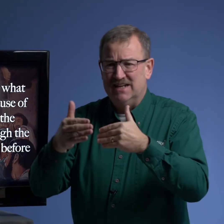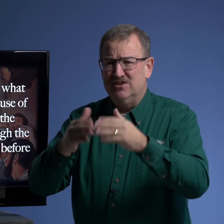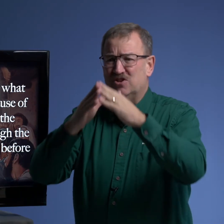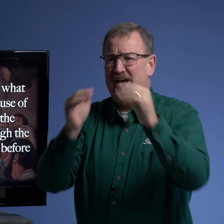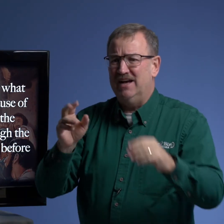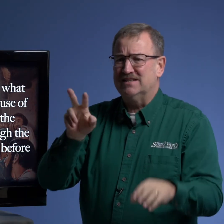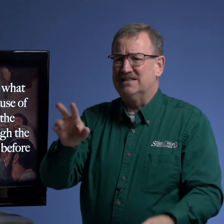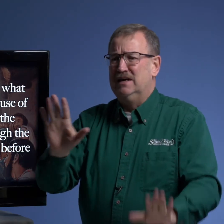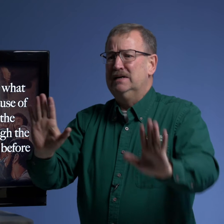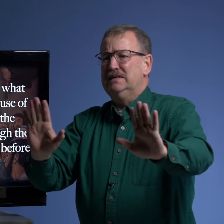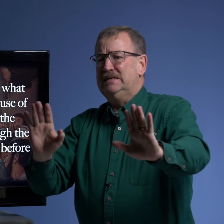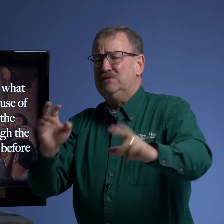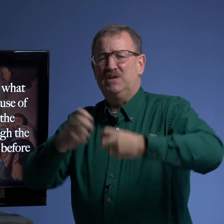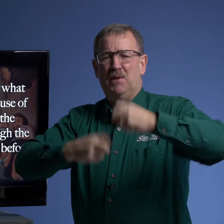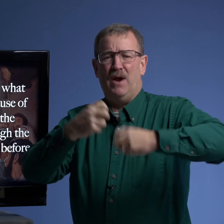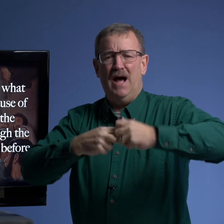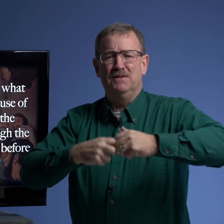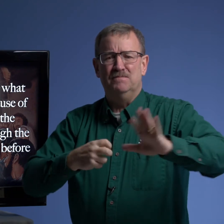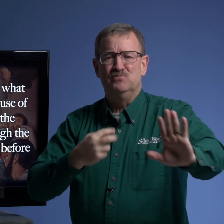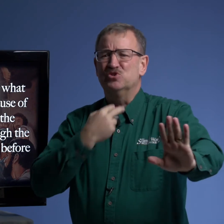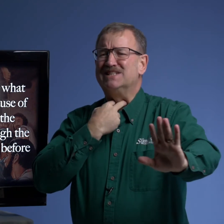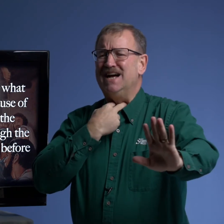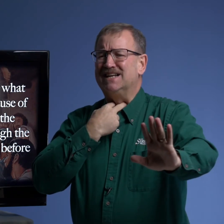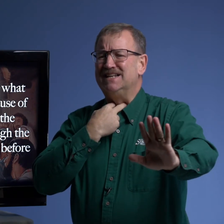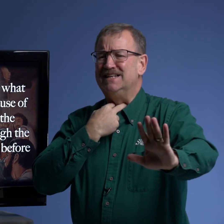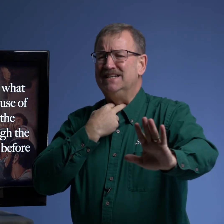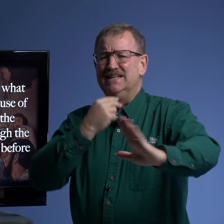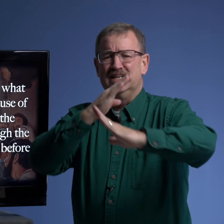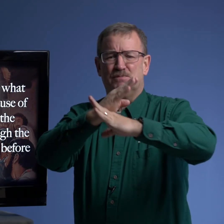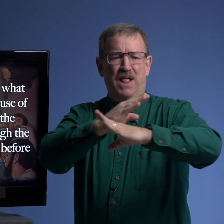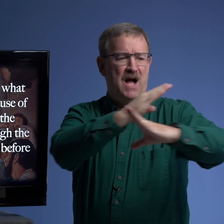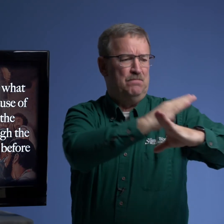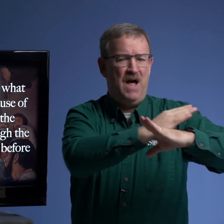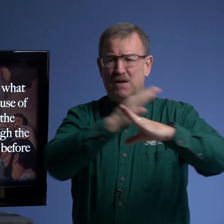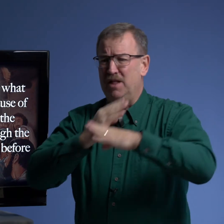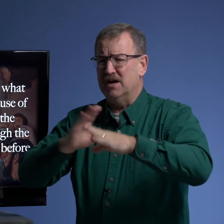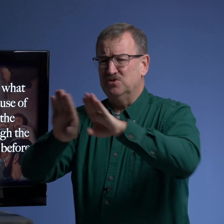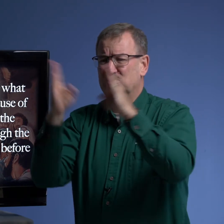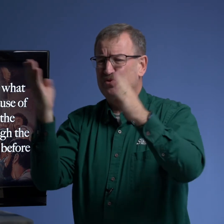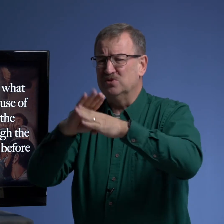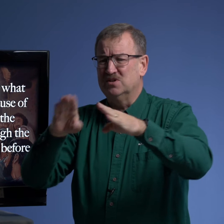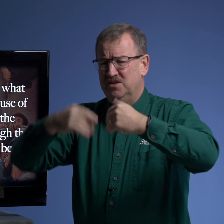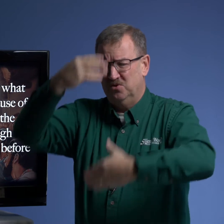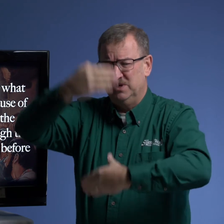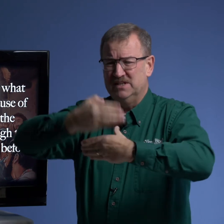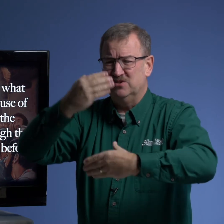near to the house they said we got a problem we're stuck it's block block block the doors the windows